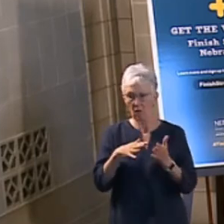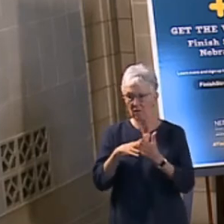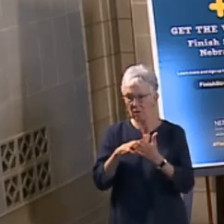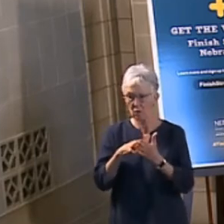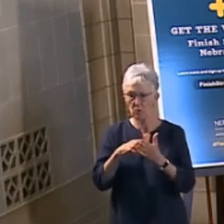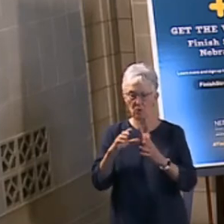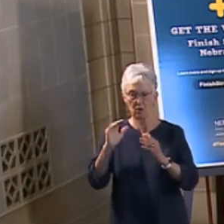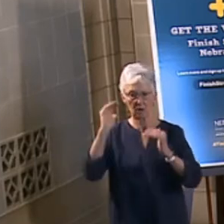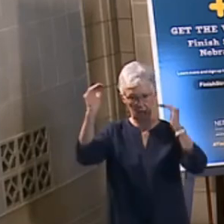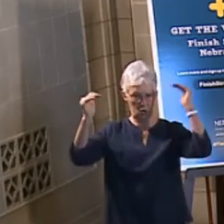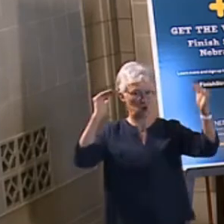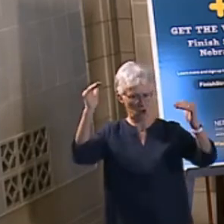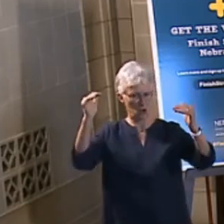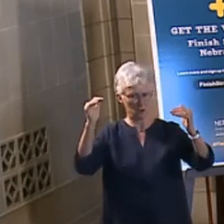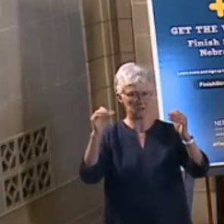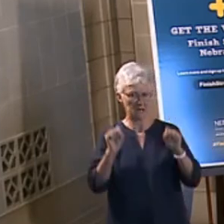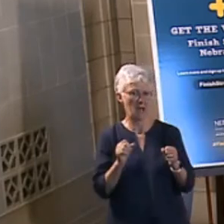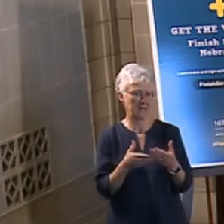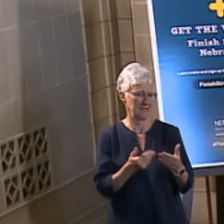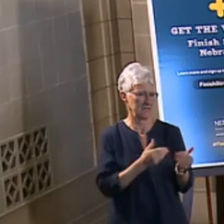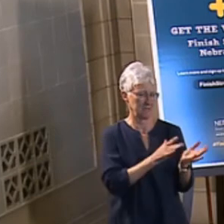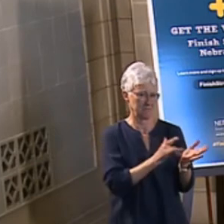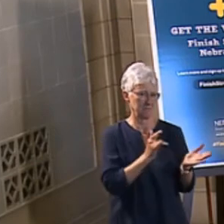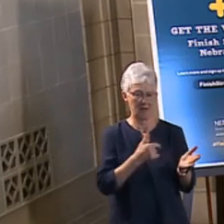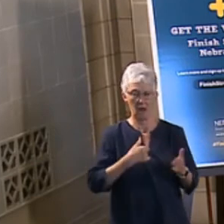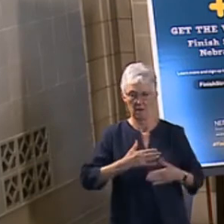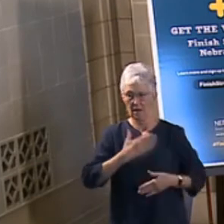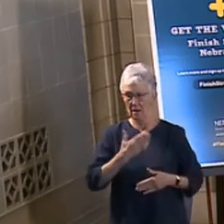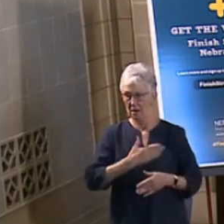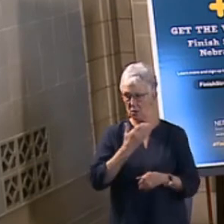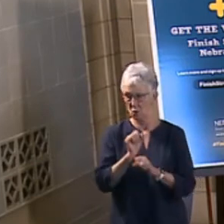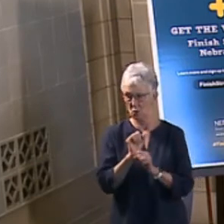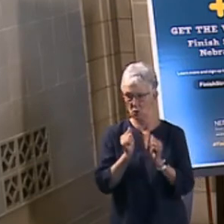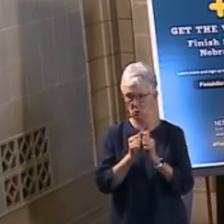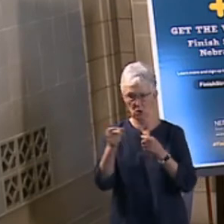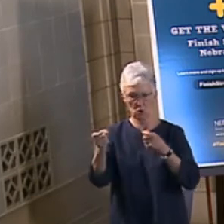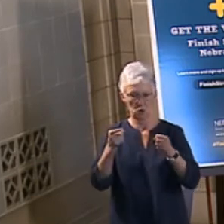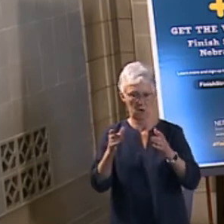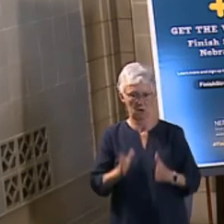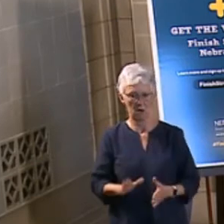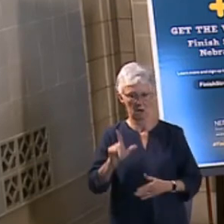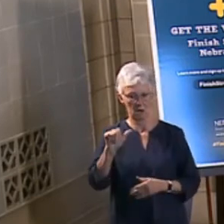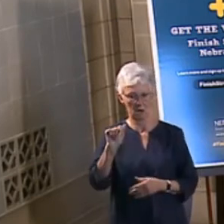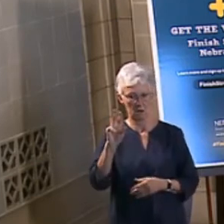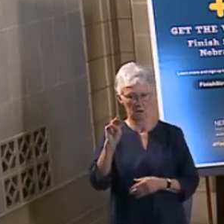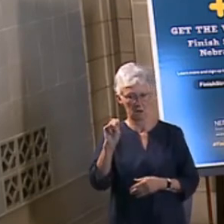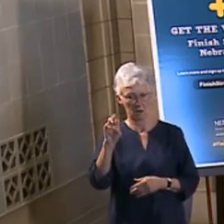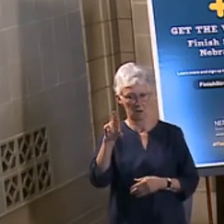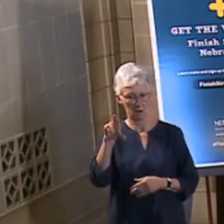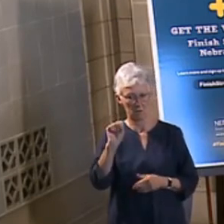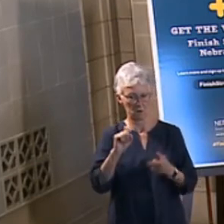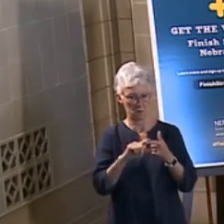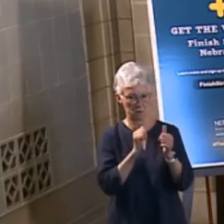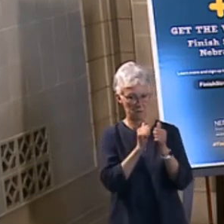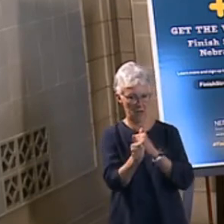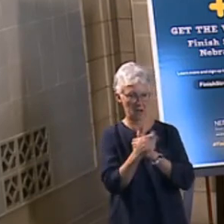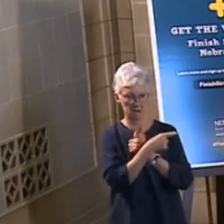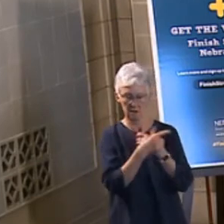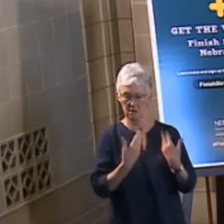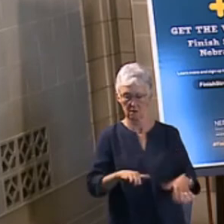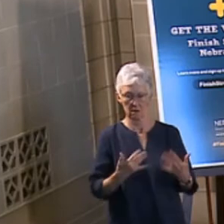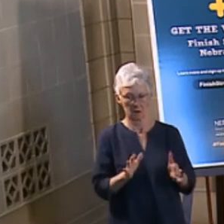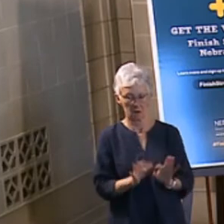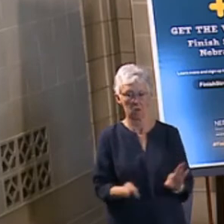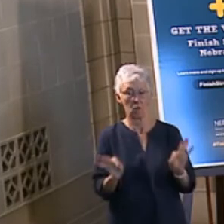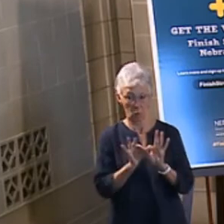population. I am grateful to have worked with Director Lammers and his staff to pass invaluable legislation. Thank you